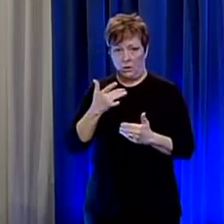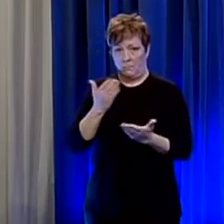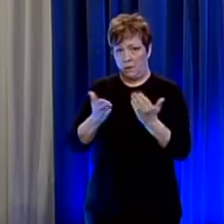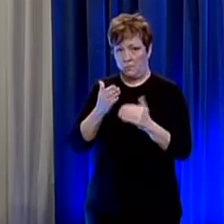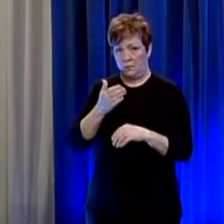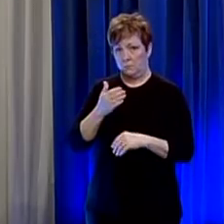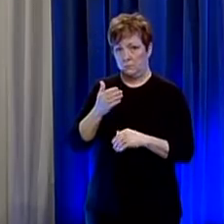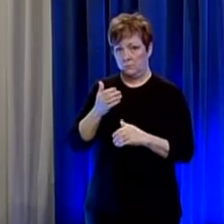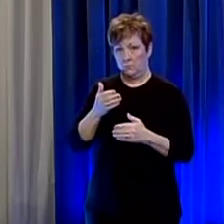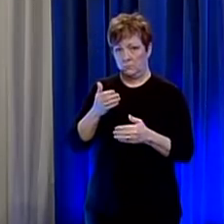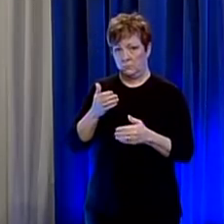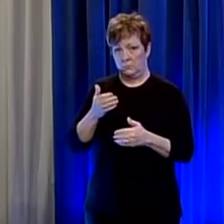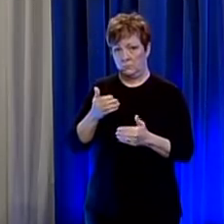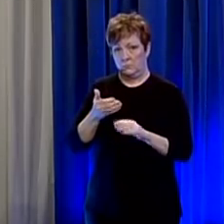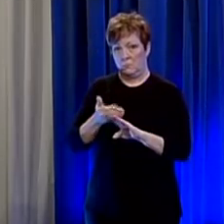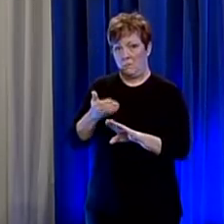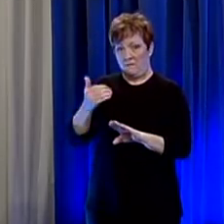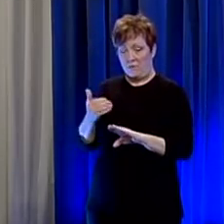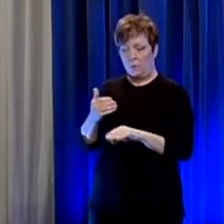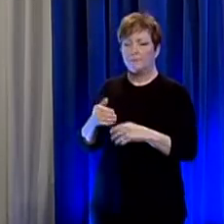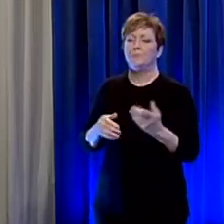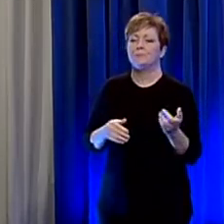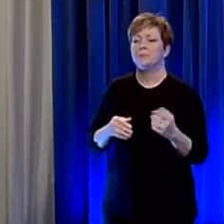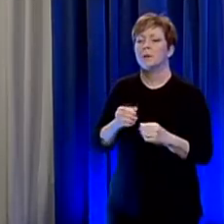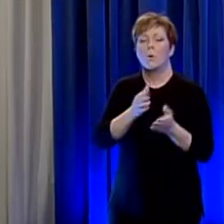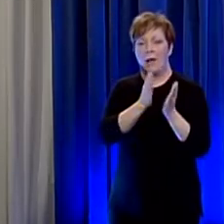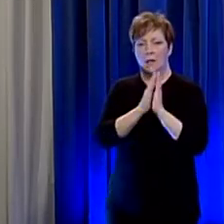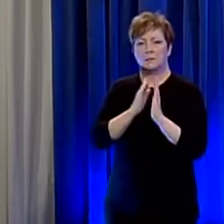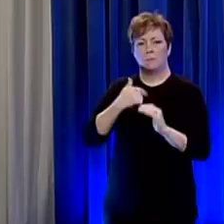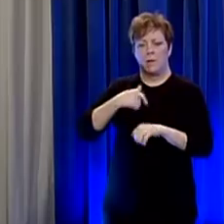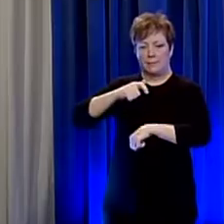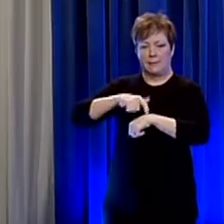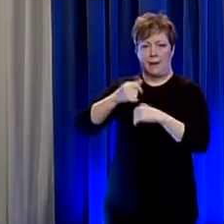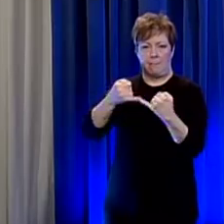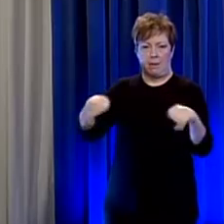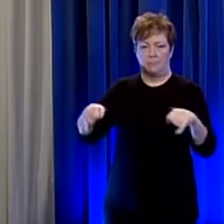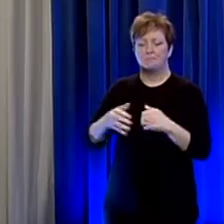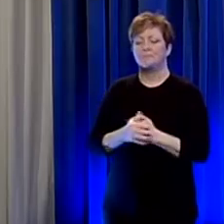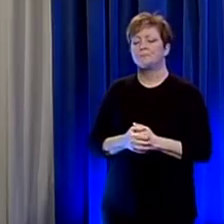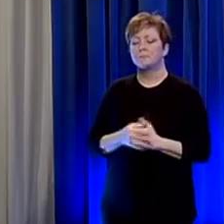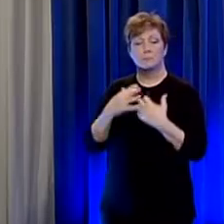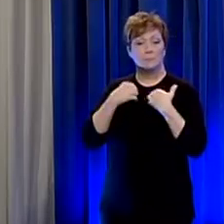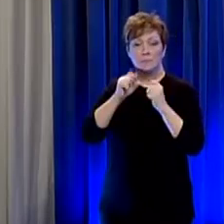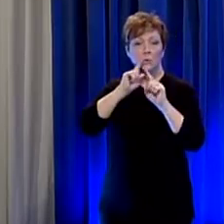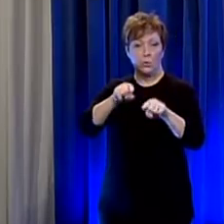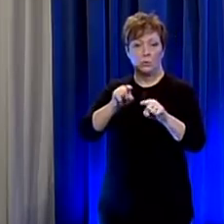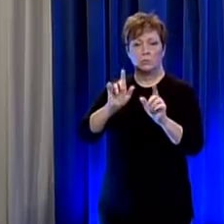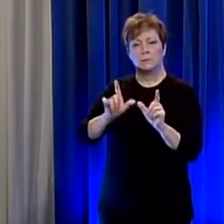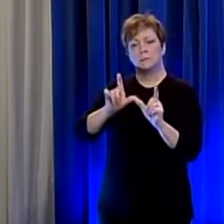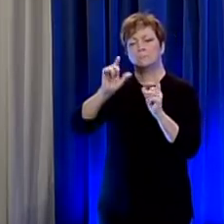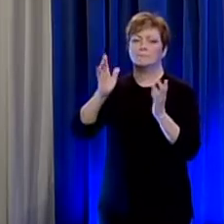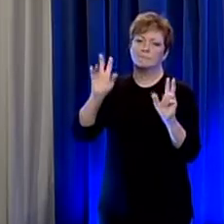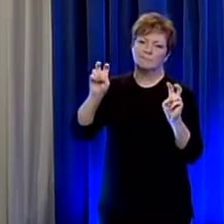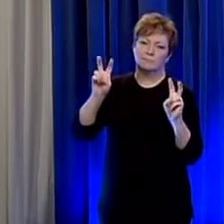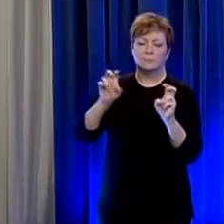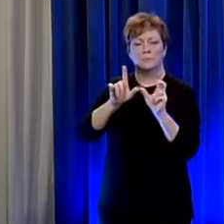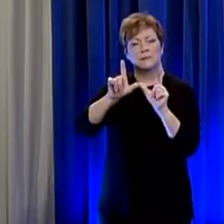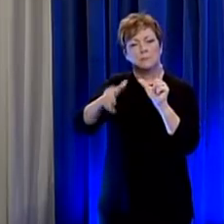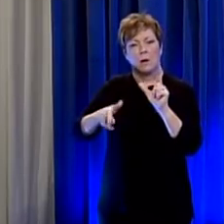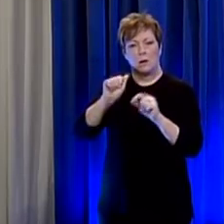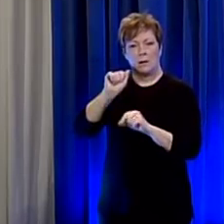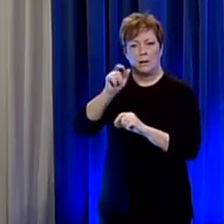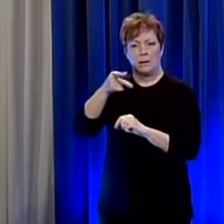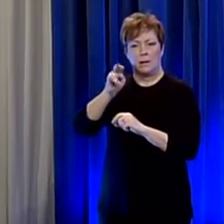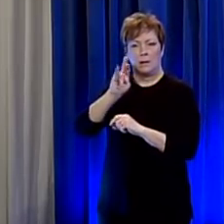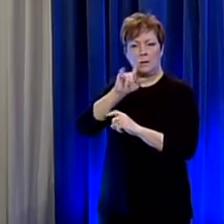it sooner yeah the question has to do with what's our timeline our health orders as you know had a an expiration date if you will of april 5th